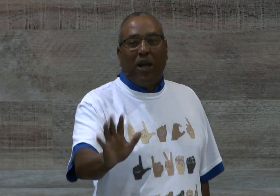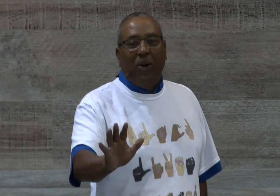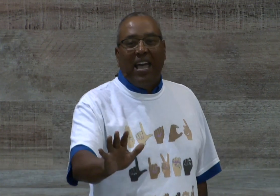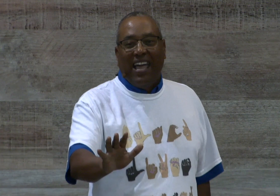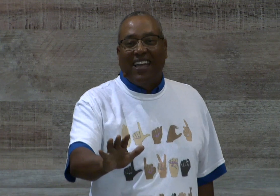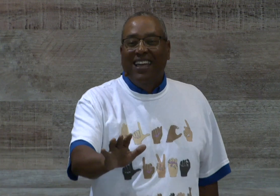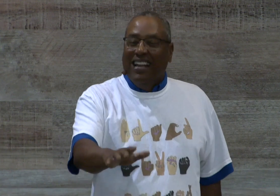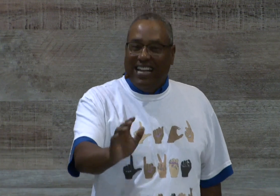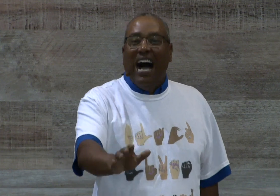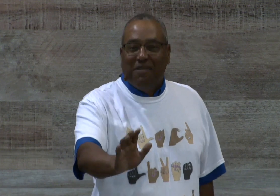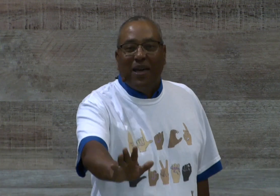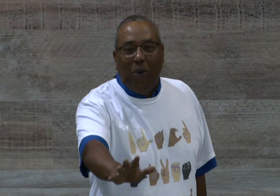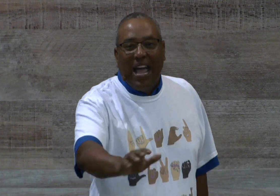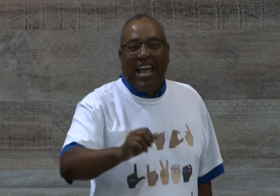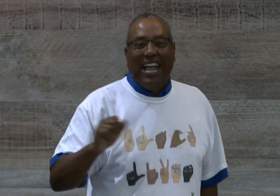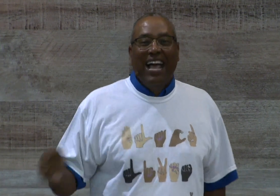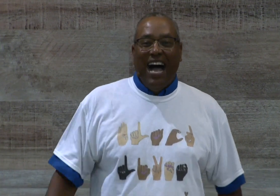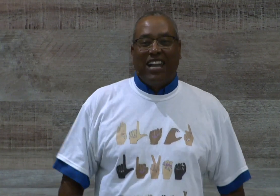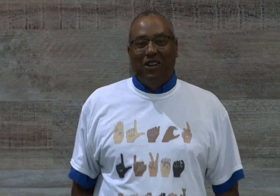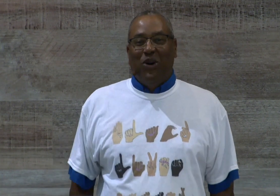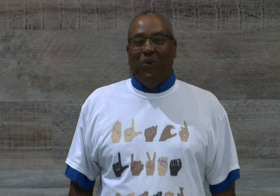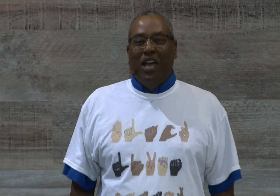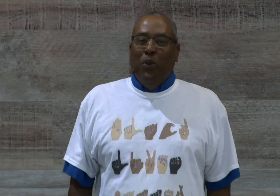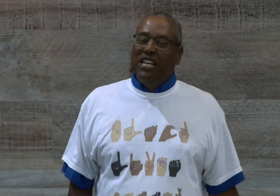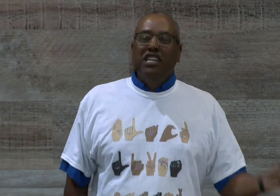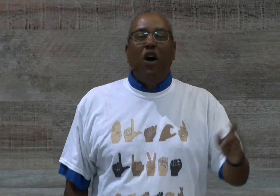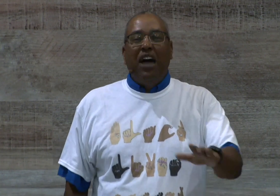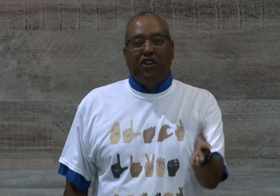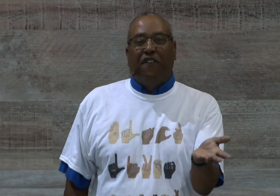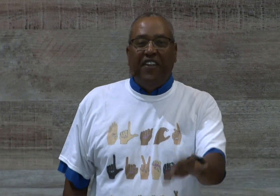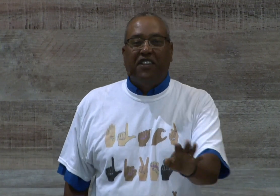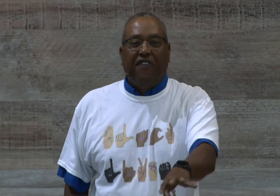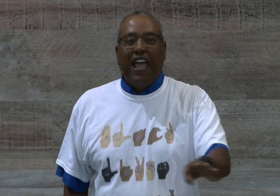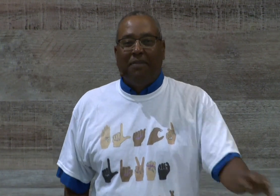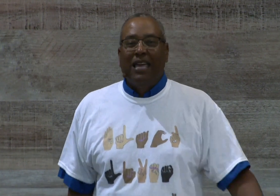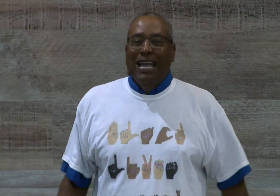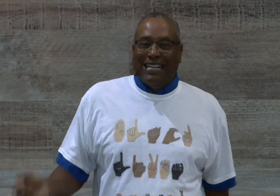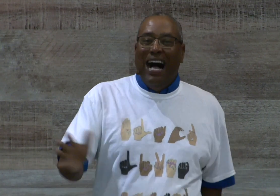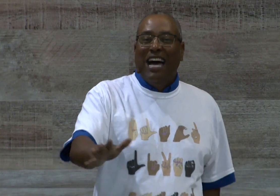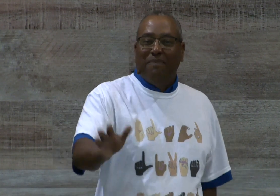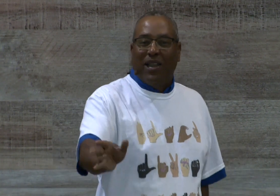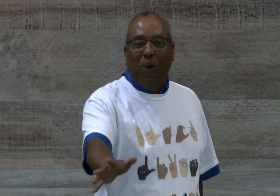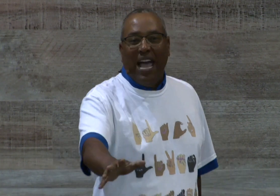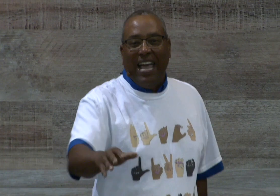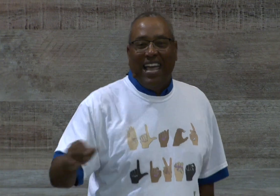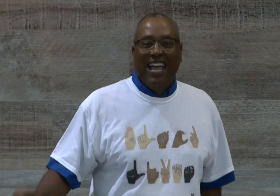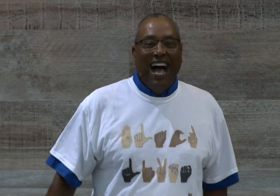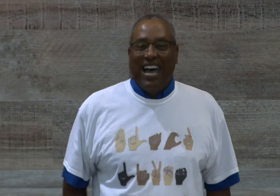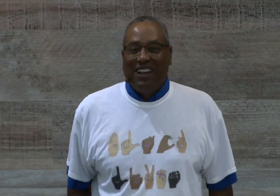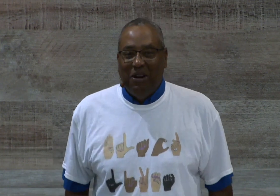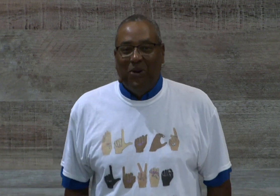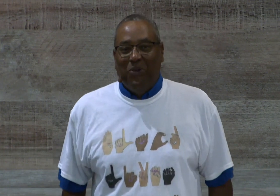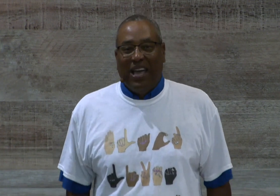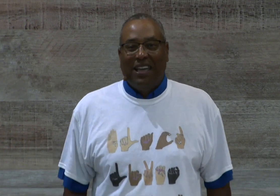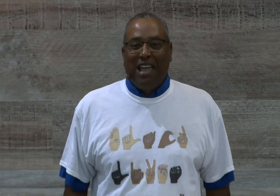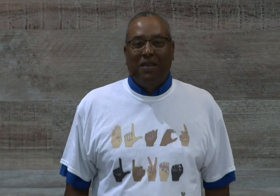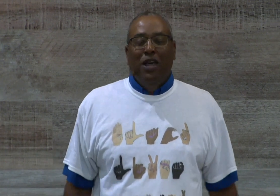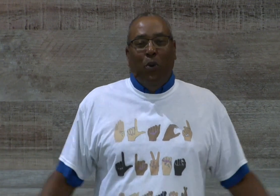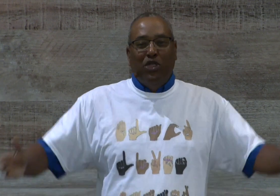way, God made a way out of no way. When you didn't know how you were gonna feed your family, God made a way out of no way. Amen? When the